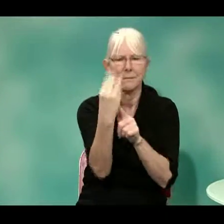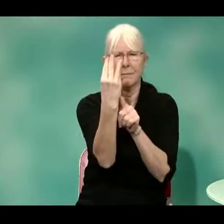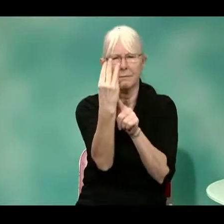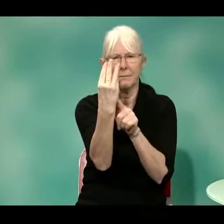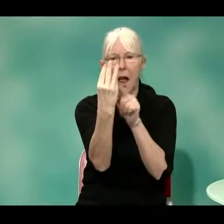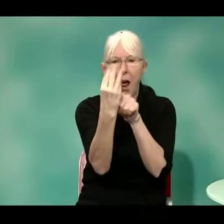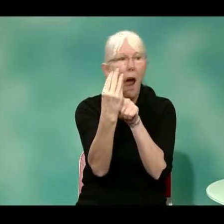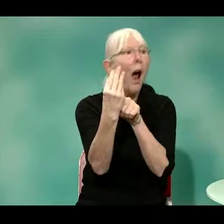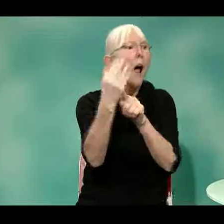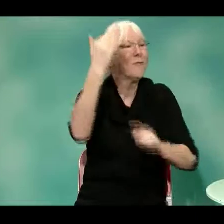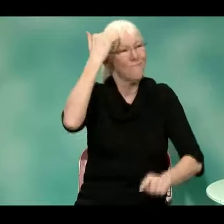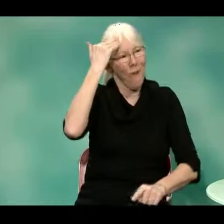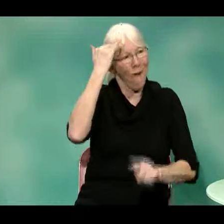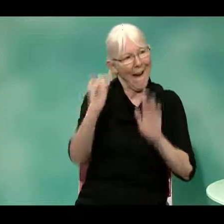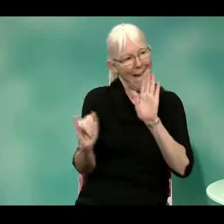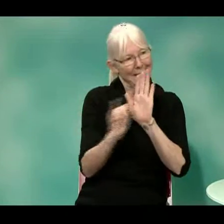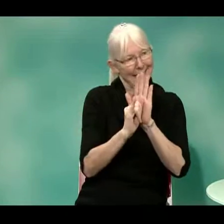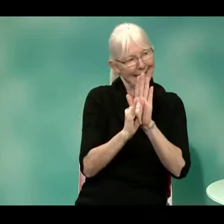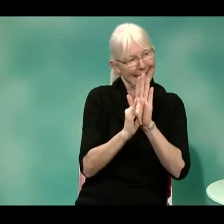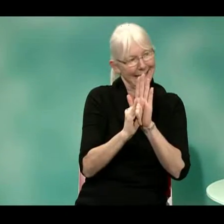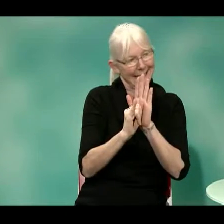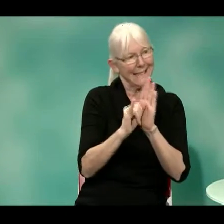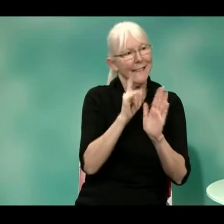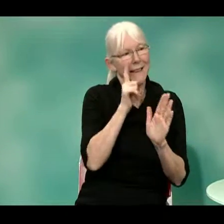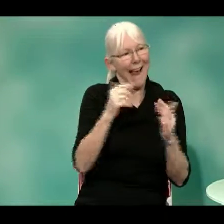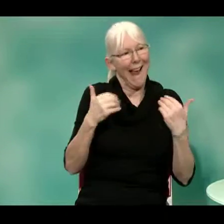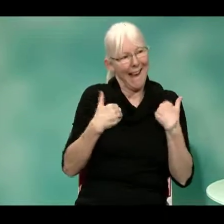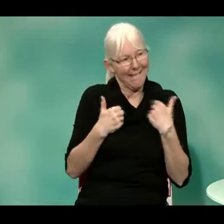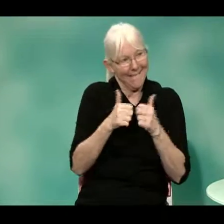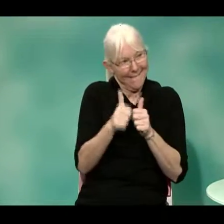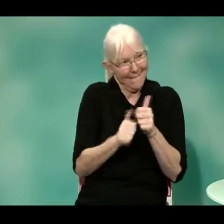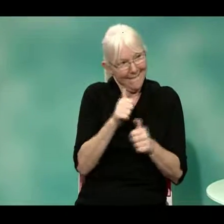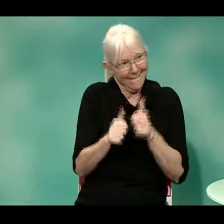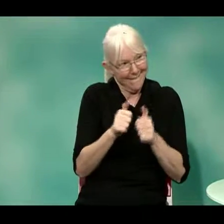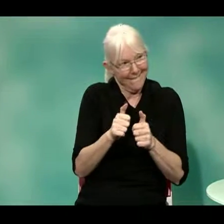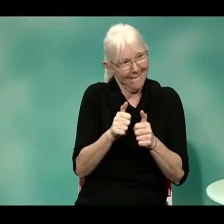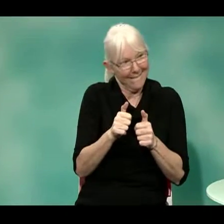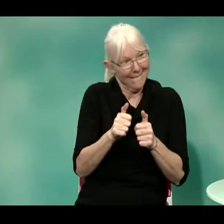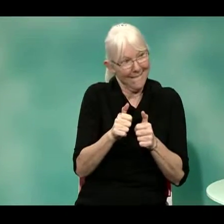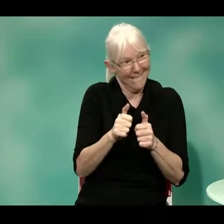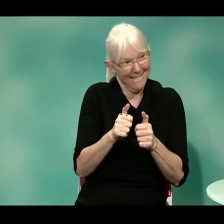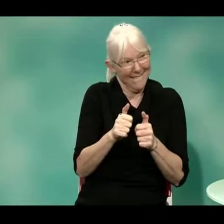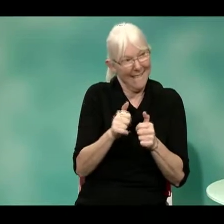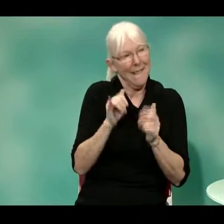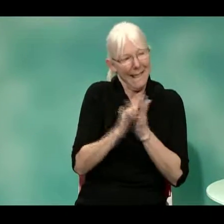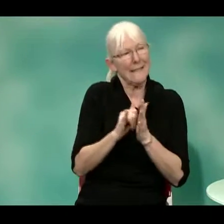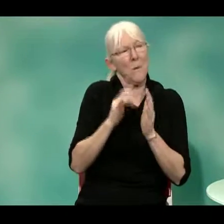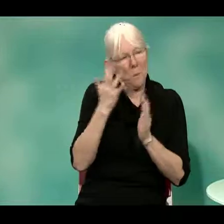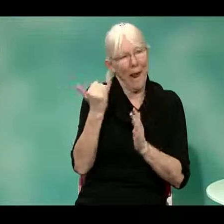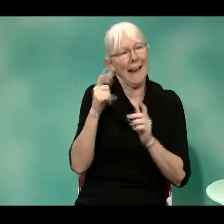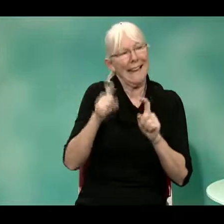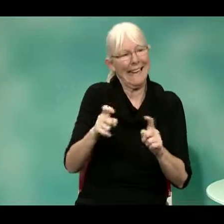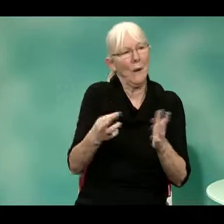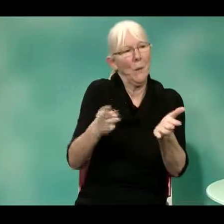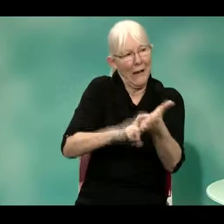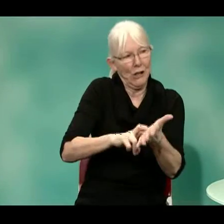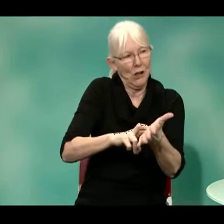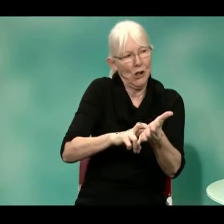a special alert that will actually identify that the caller is, has a text device that they're using